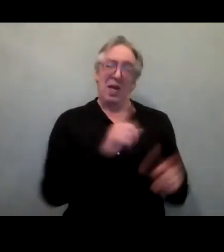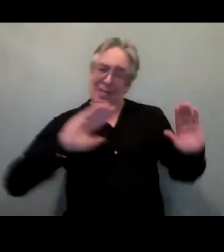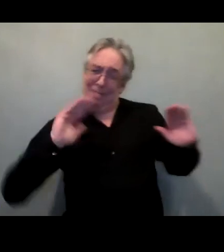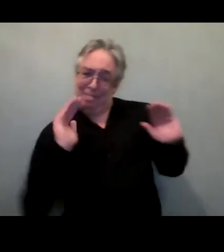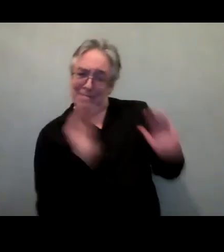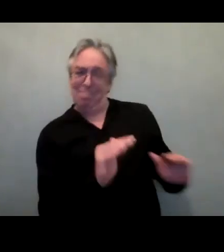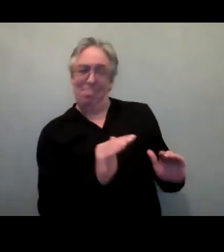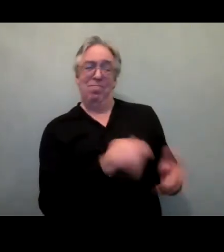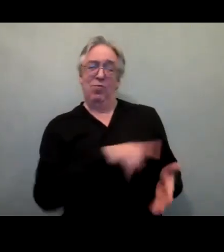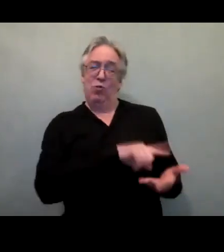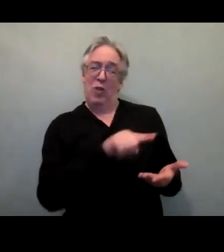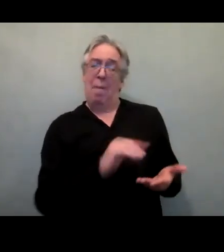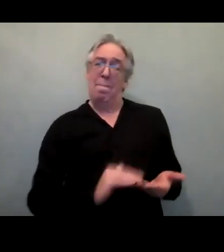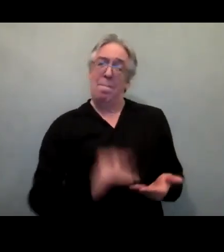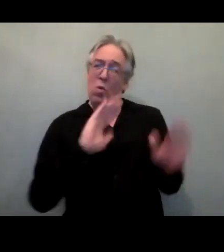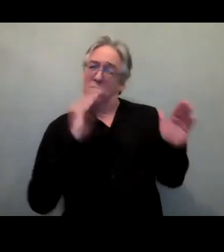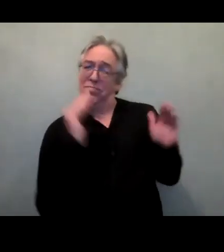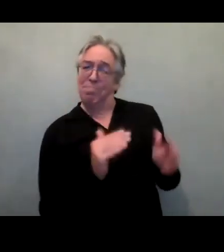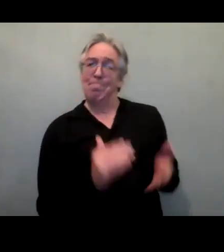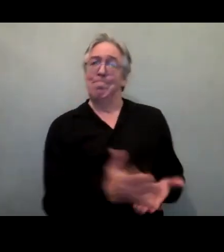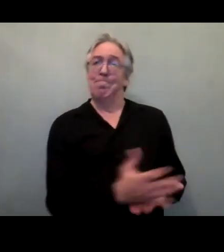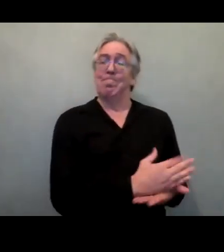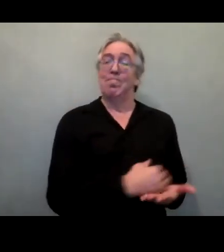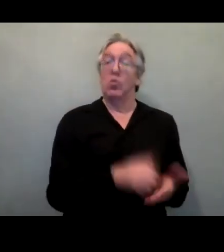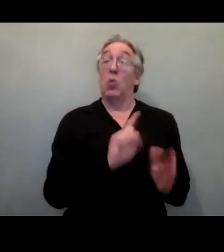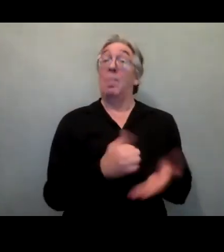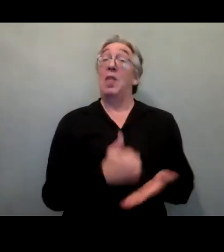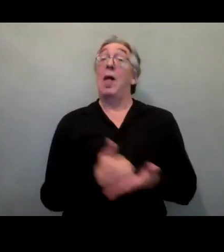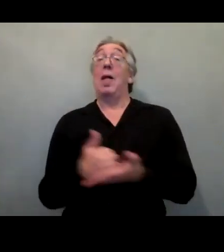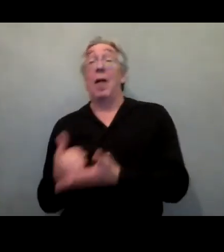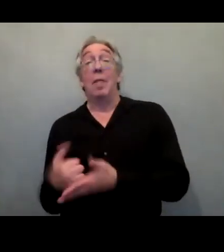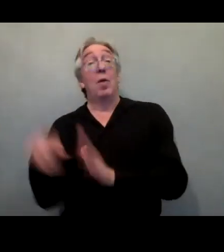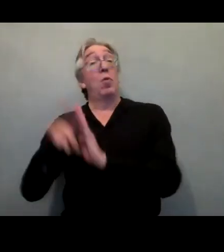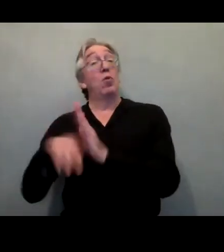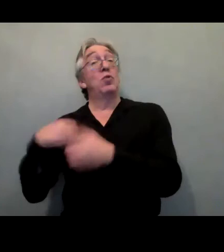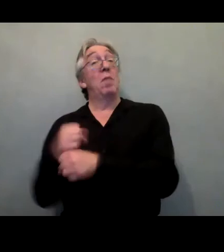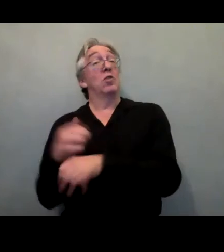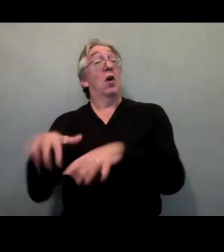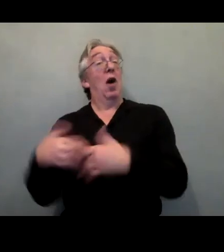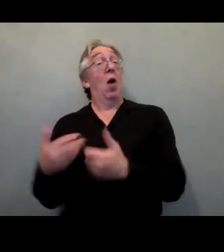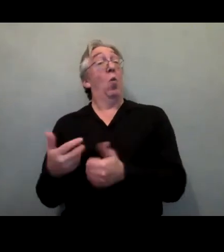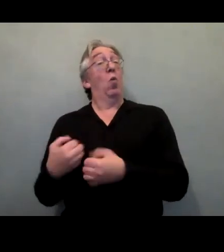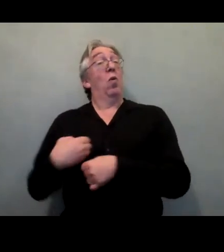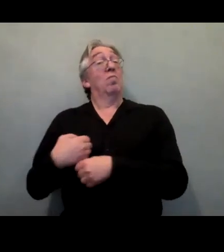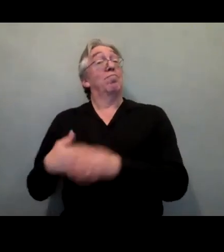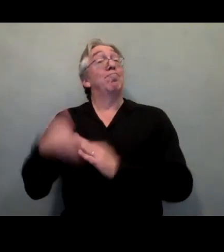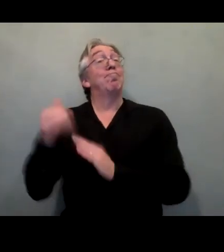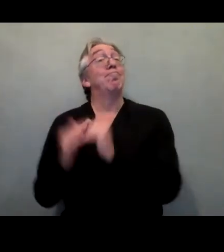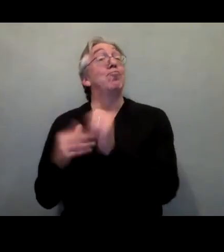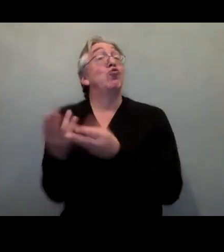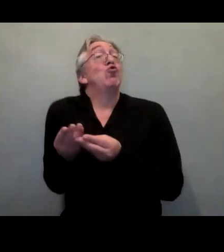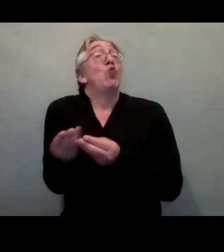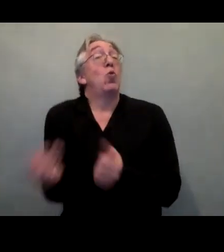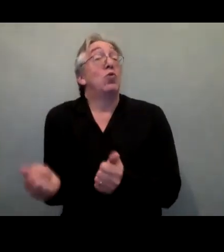in understanding the issues and devising solutions. So those are just a few examples on building the capacity to collect and use data.